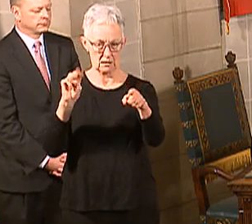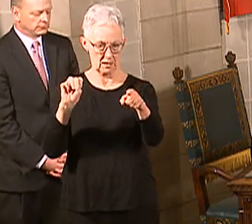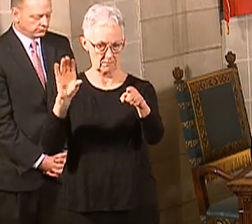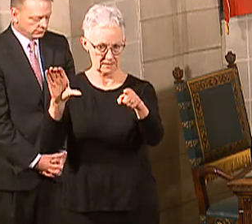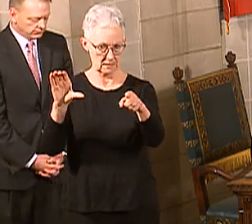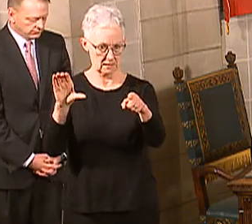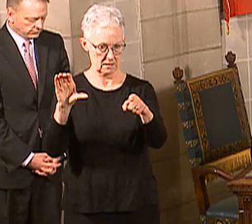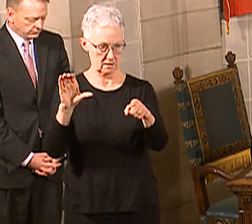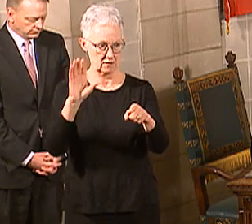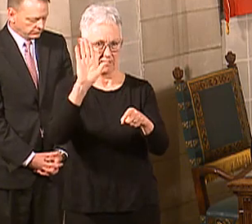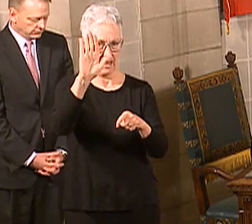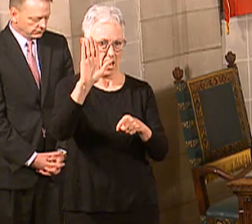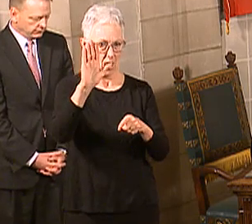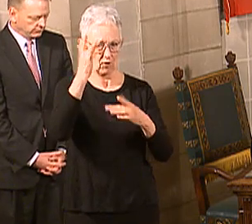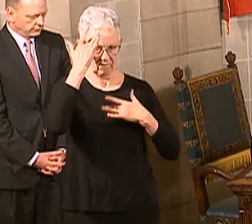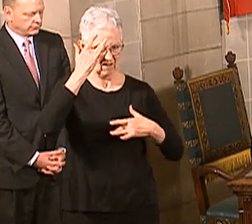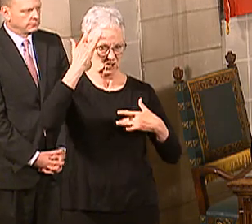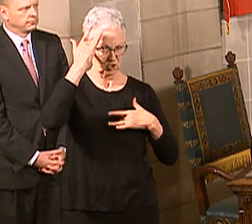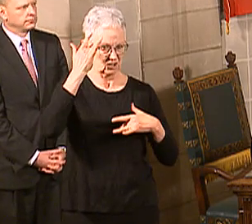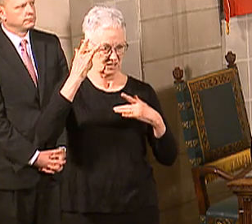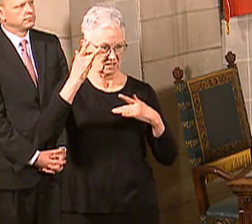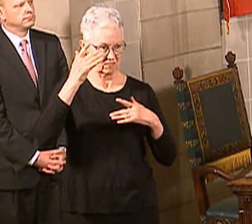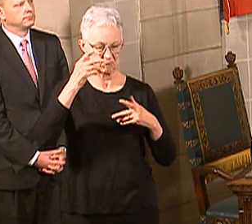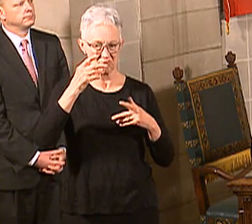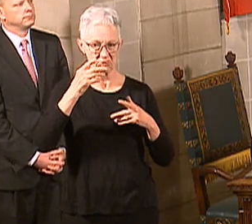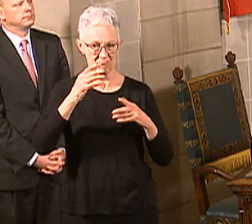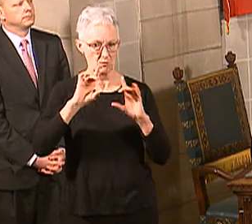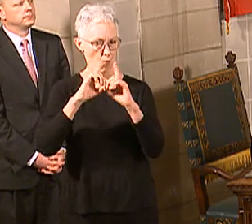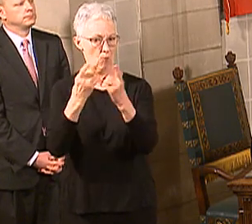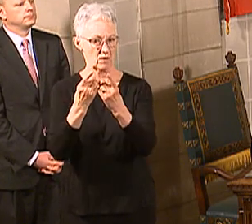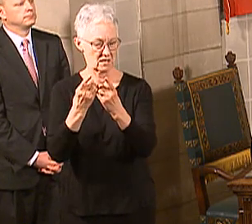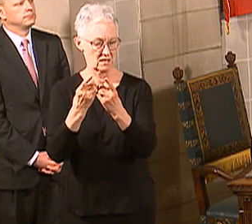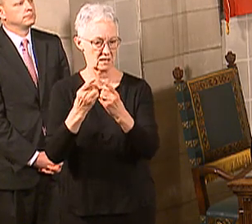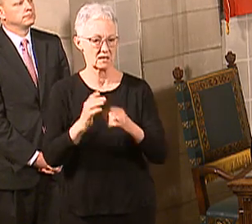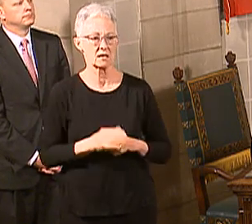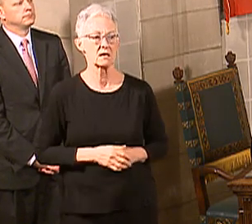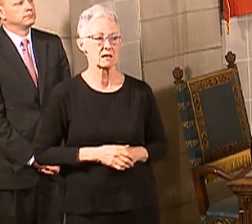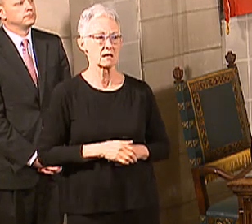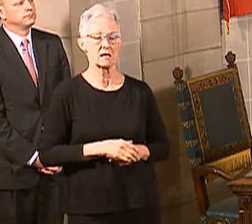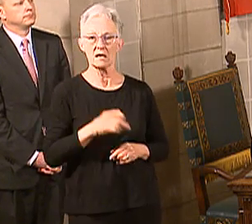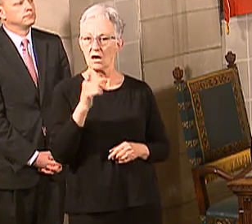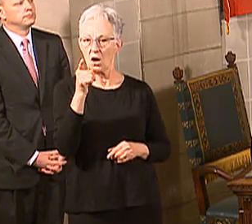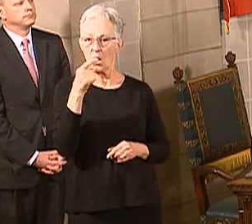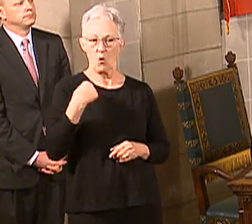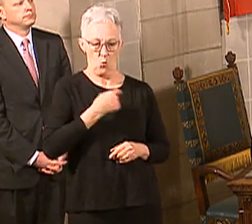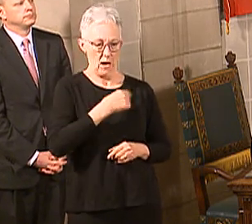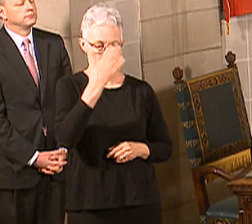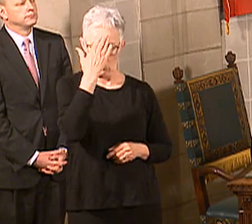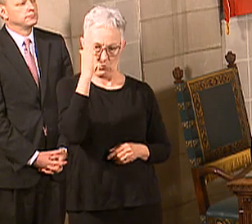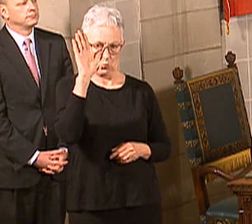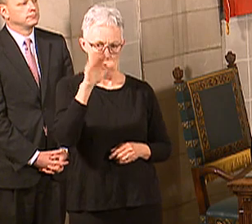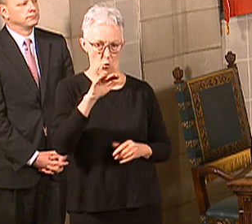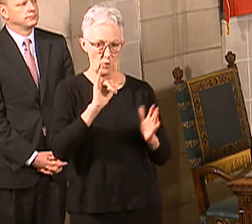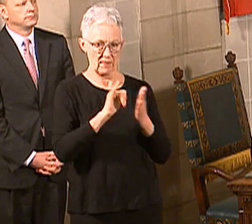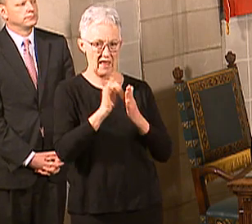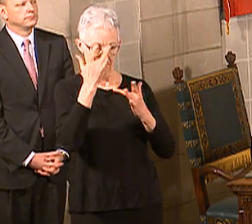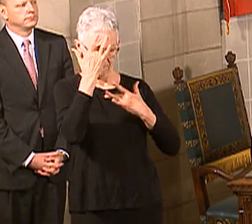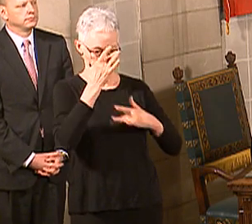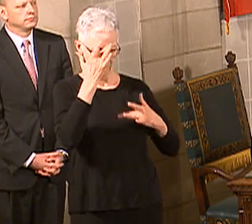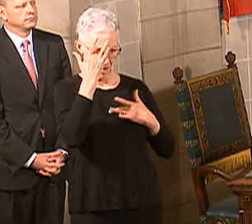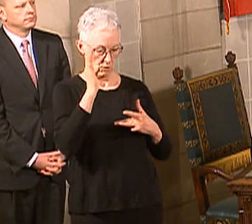Part of what that plan recognizes is that the virus will actually not spread at the same rate across our state. It will